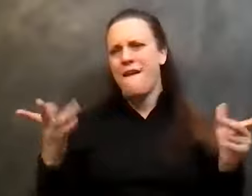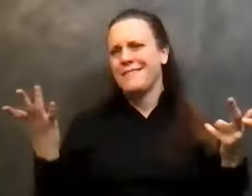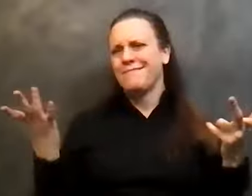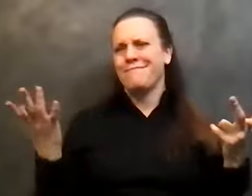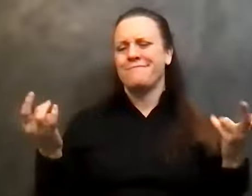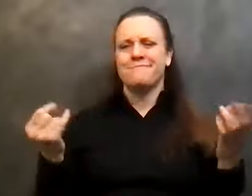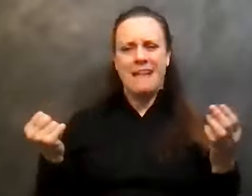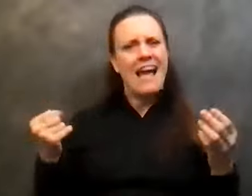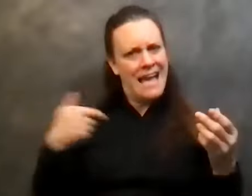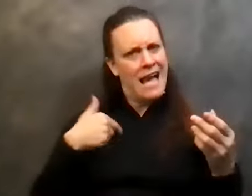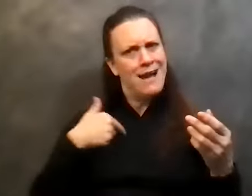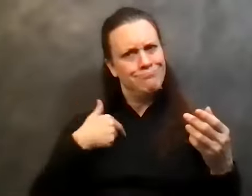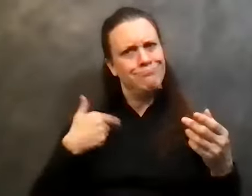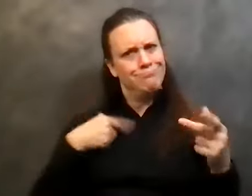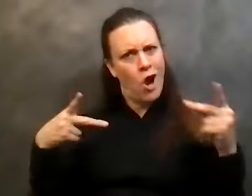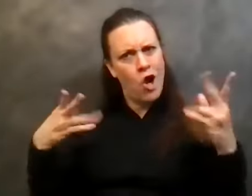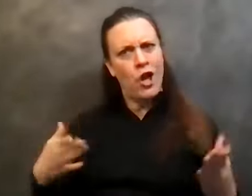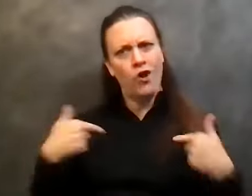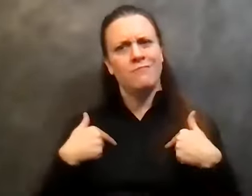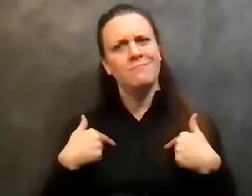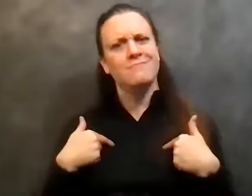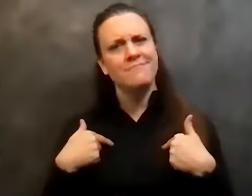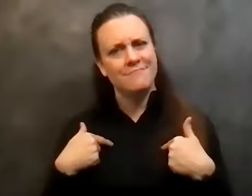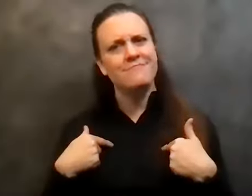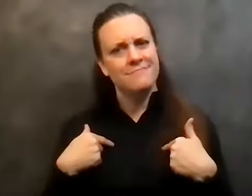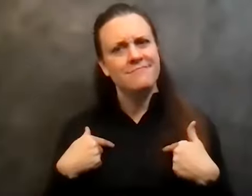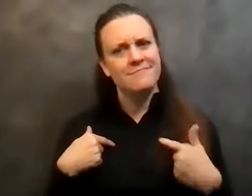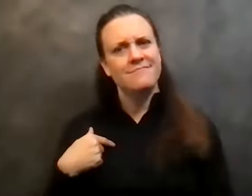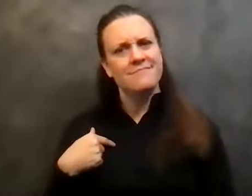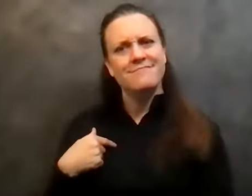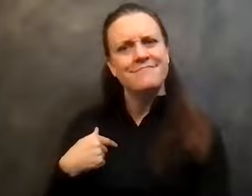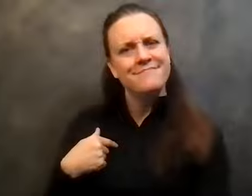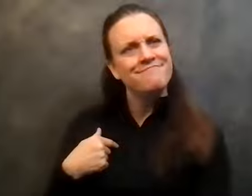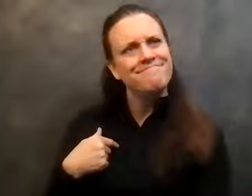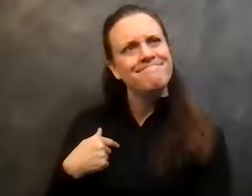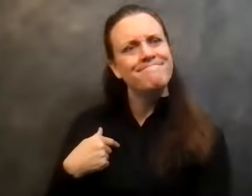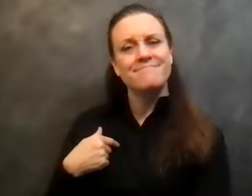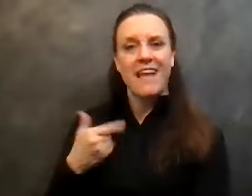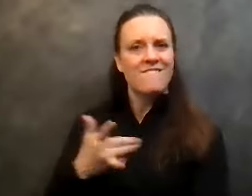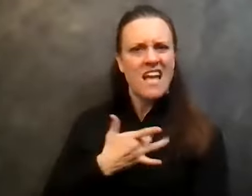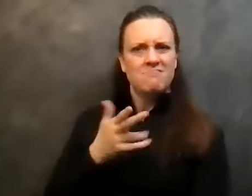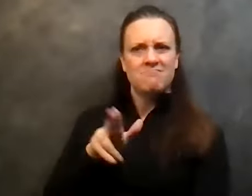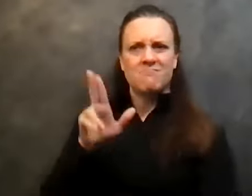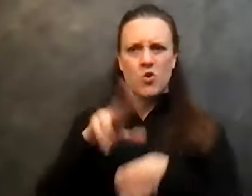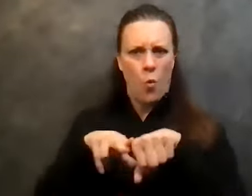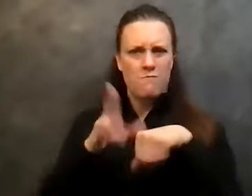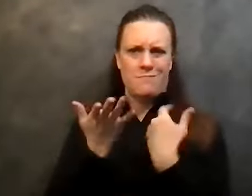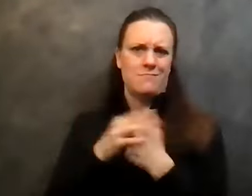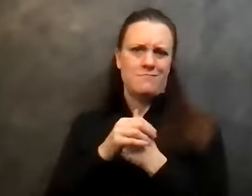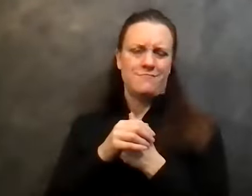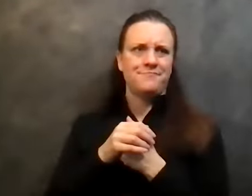I'm a partier. Uh, and it almost felt normal, you know, in, in the, uh, in the doctor's opinion,